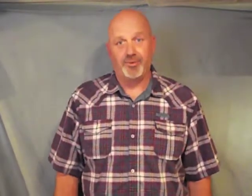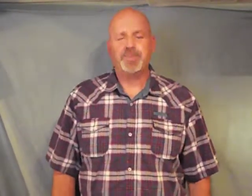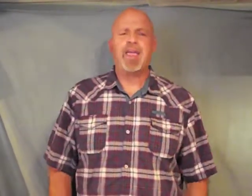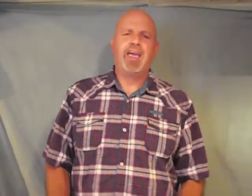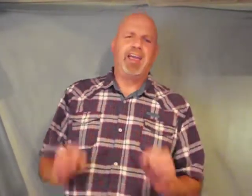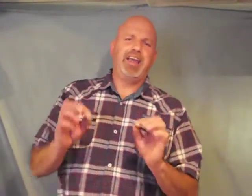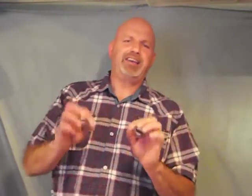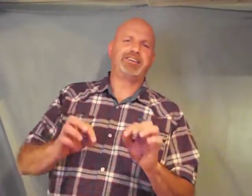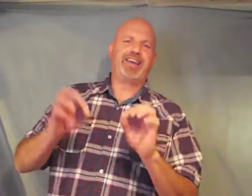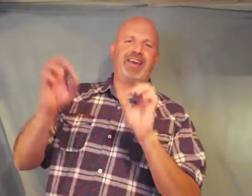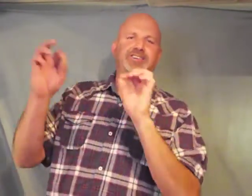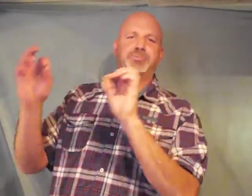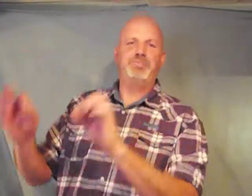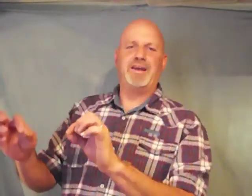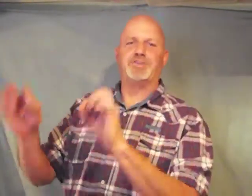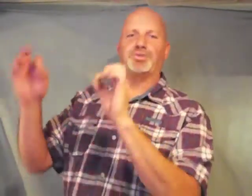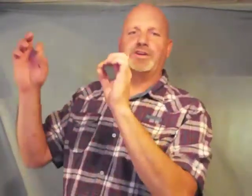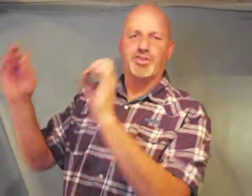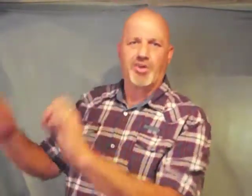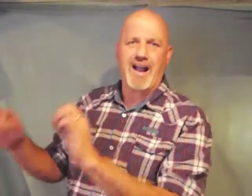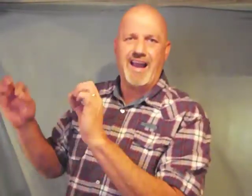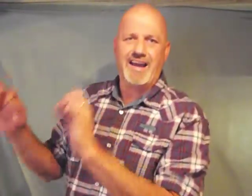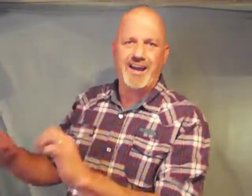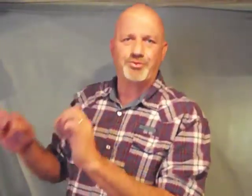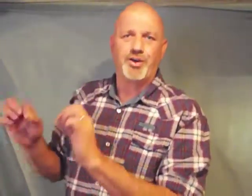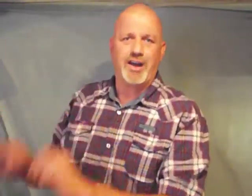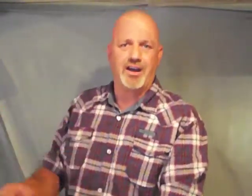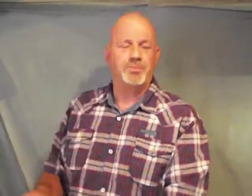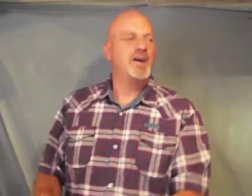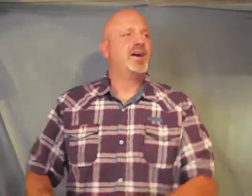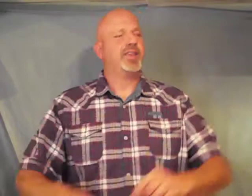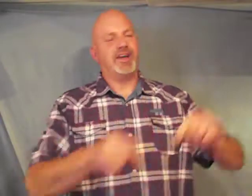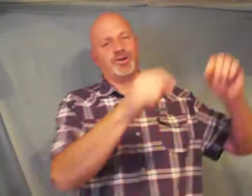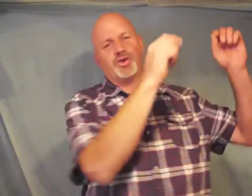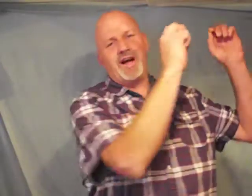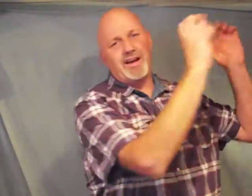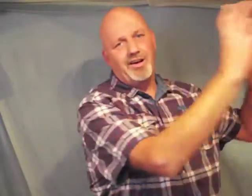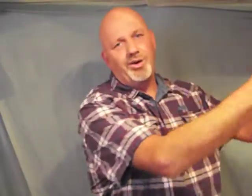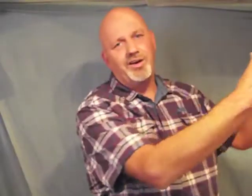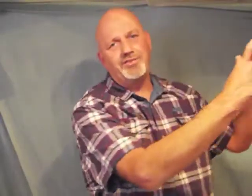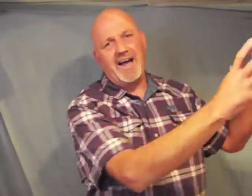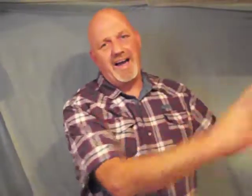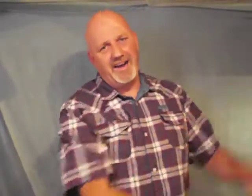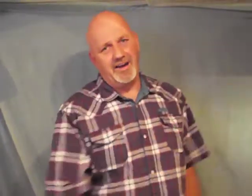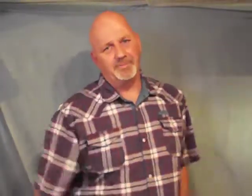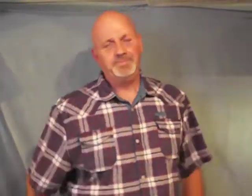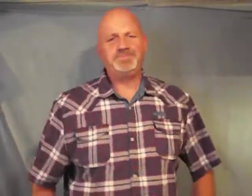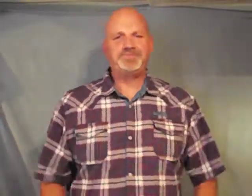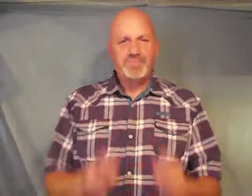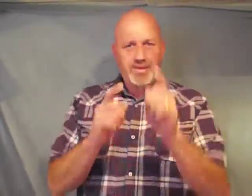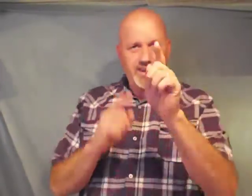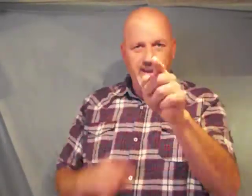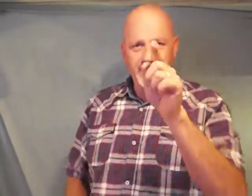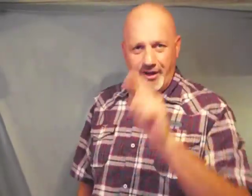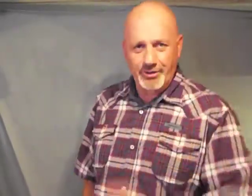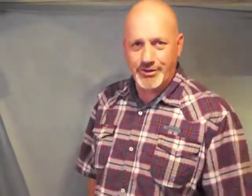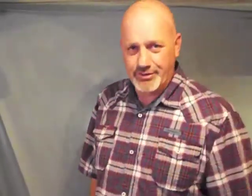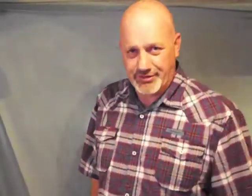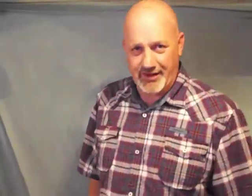he sees ministries crying out for help that are trying to glorify him he knows who's sitting